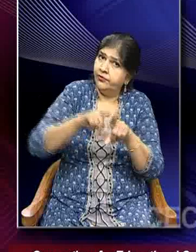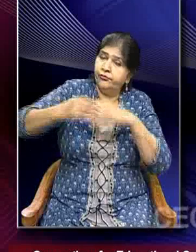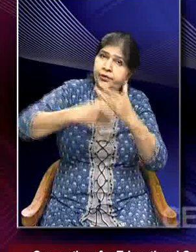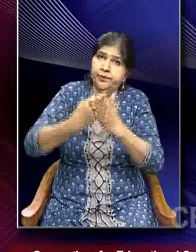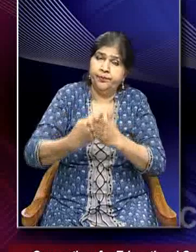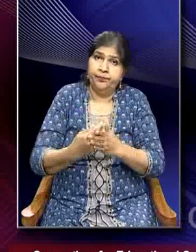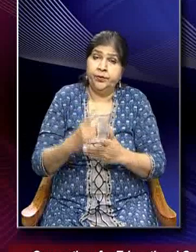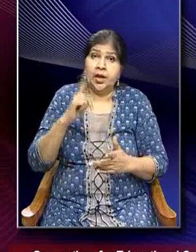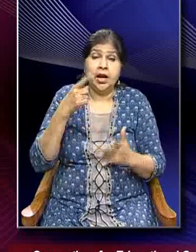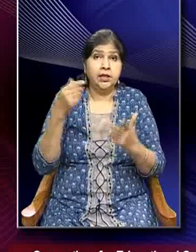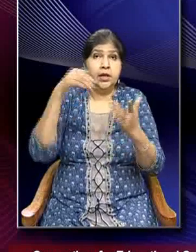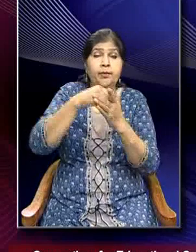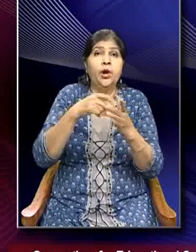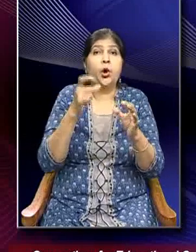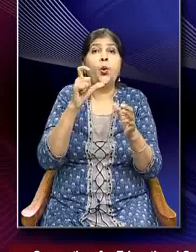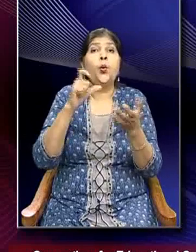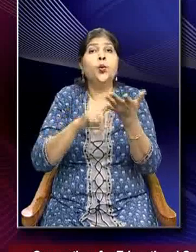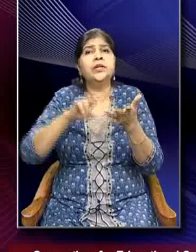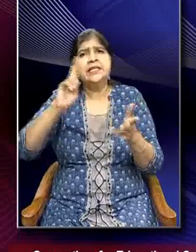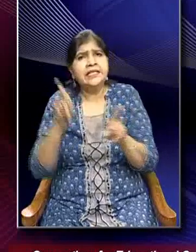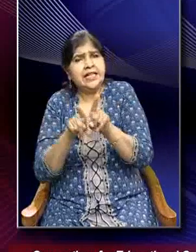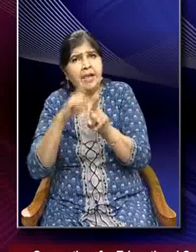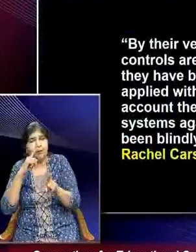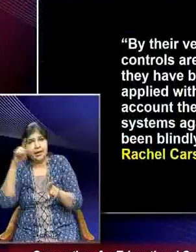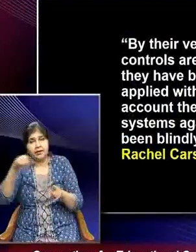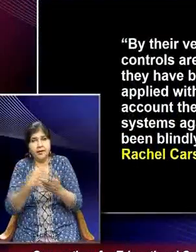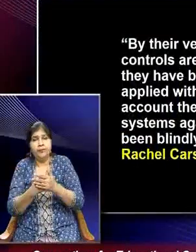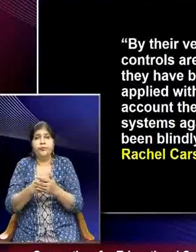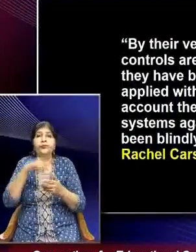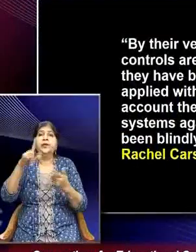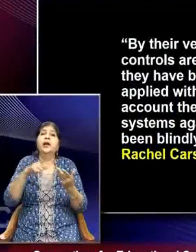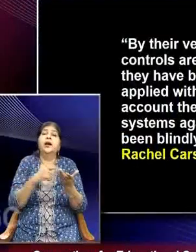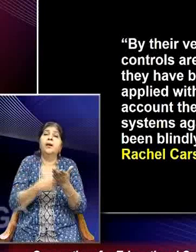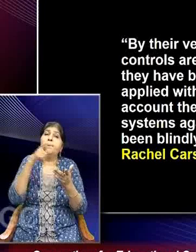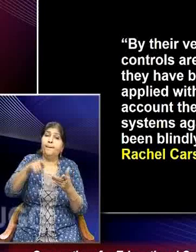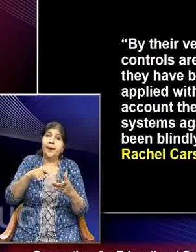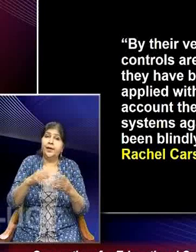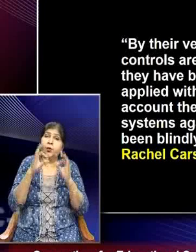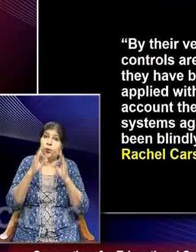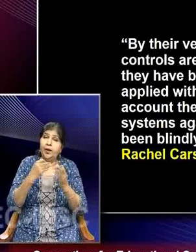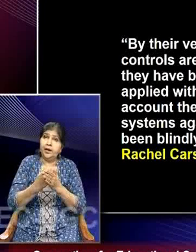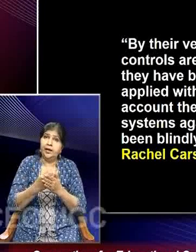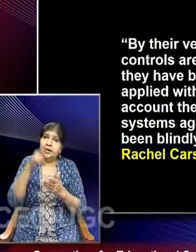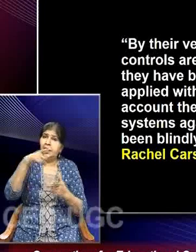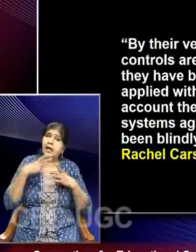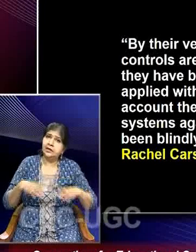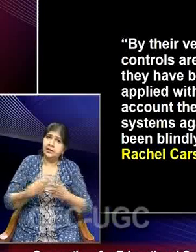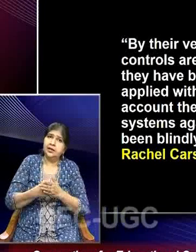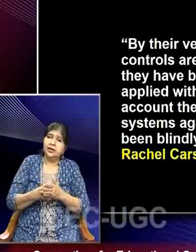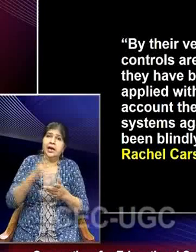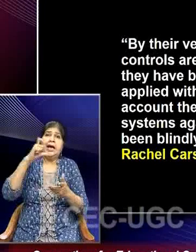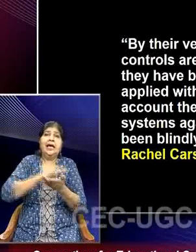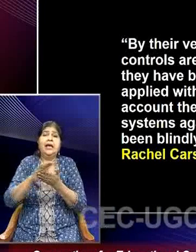again an important quote from Rachel Carson's and we quote there, By their very nature, chemical